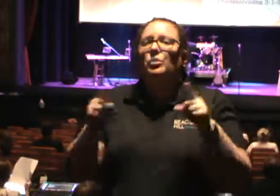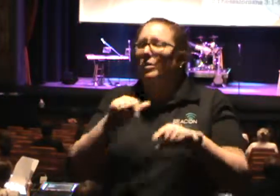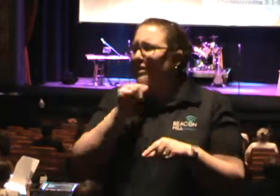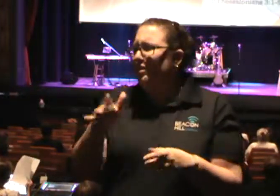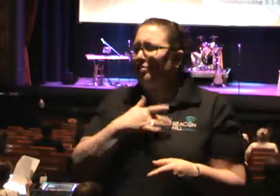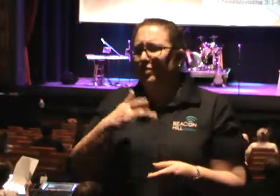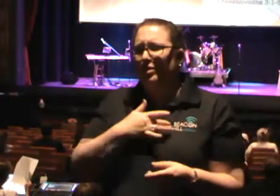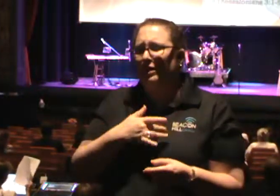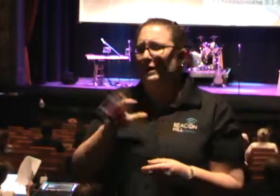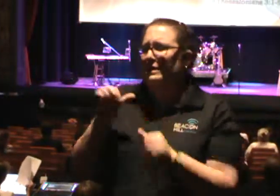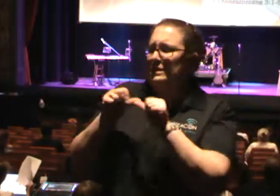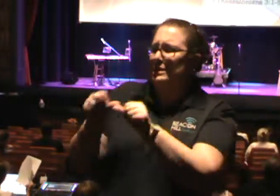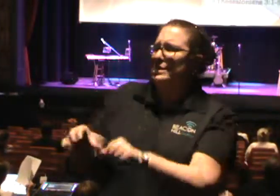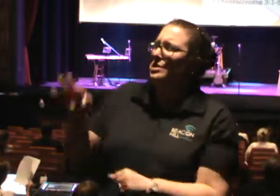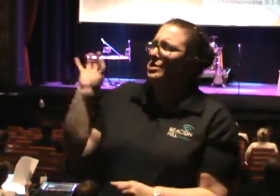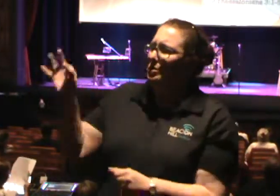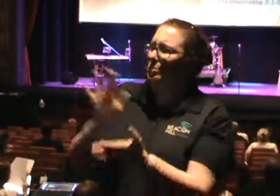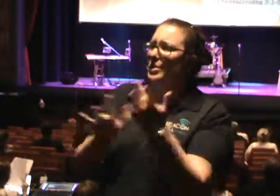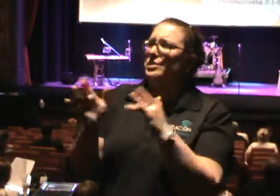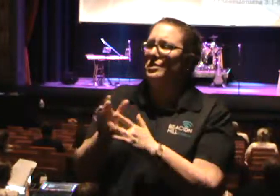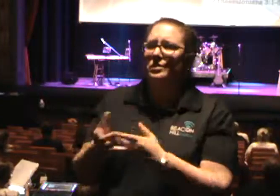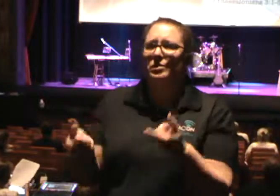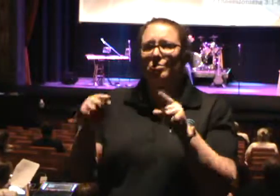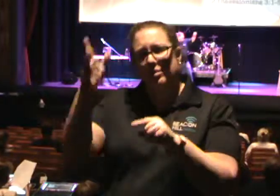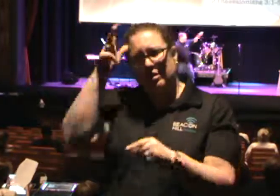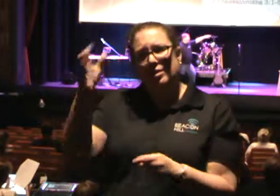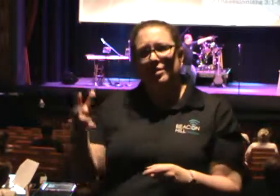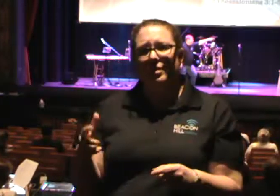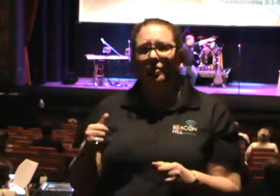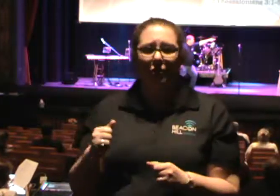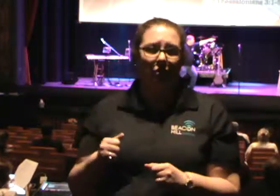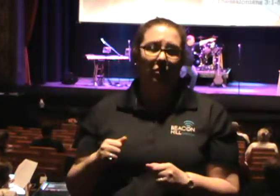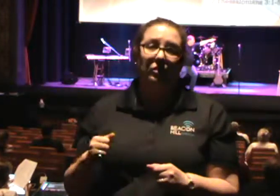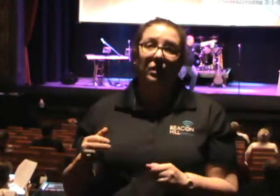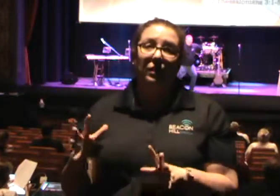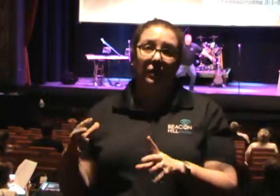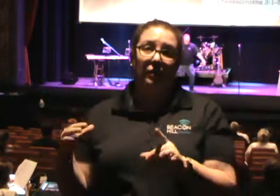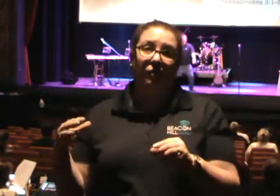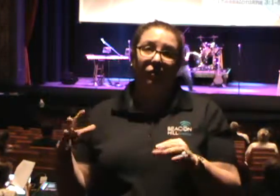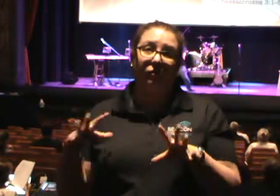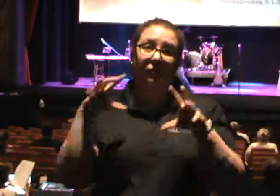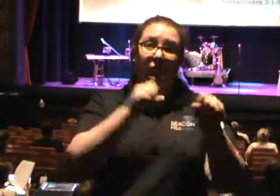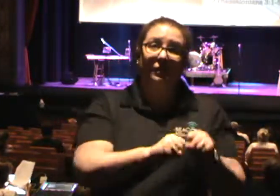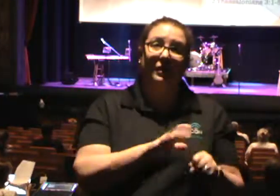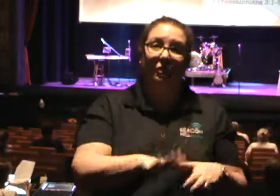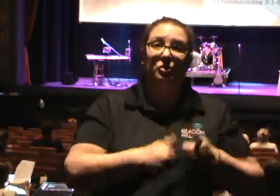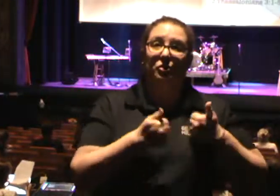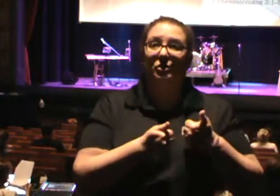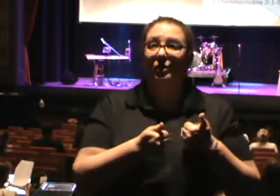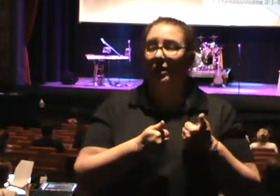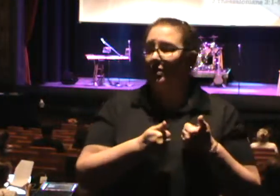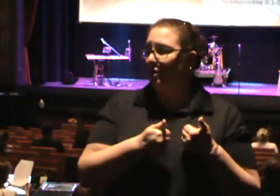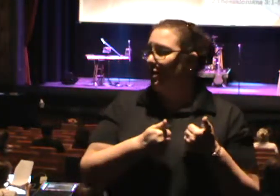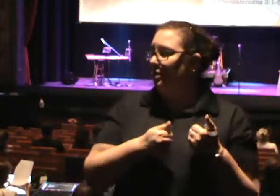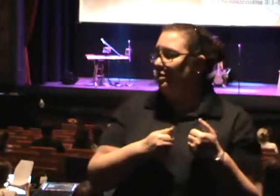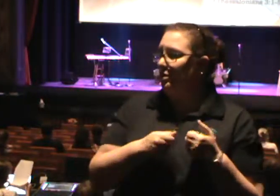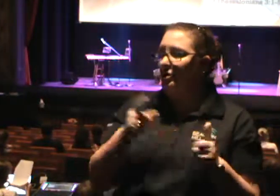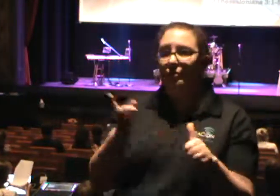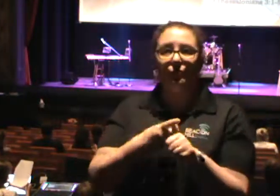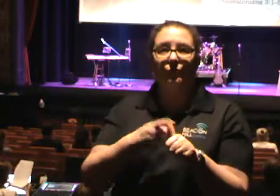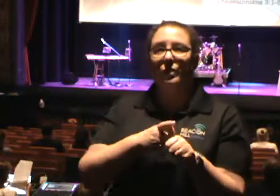keep preaching Jesus. When the devil hits you, first thing you want to do is hit the devil in the mouth with the Word of God, and then you want to keep on preaching